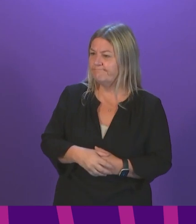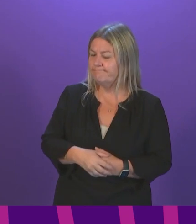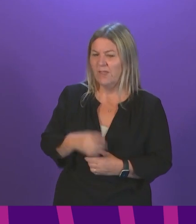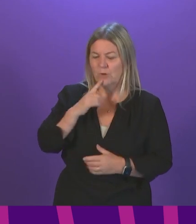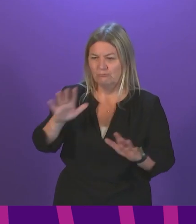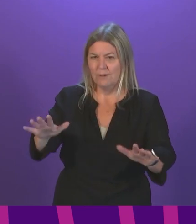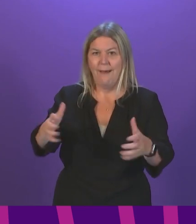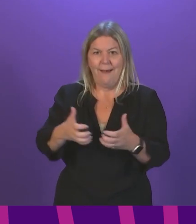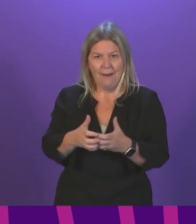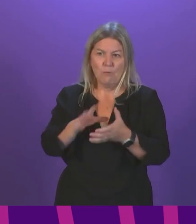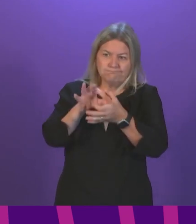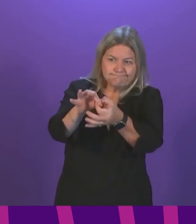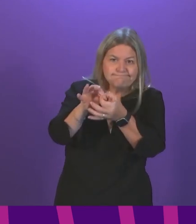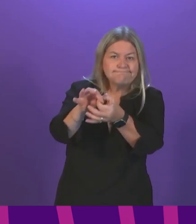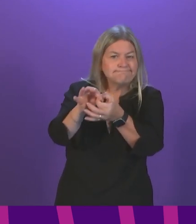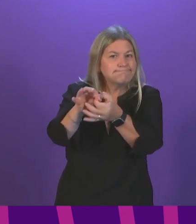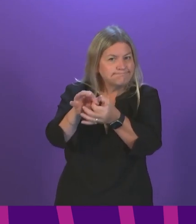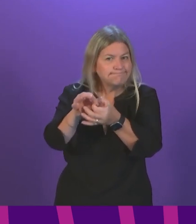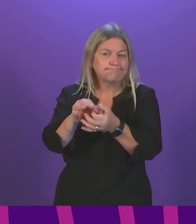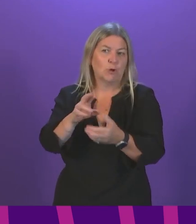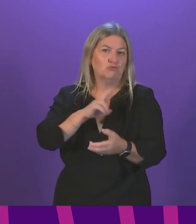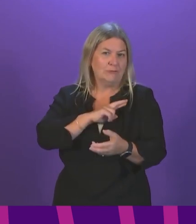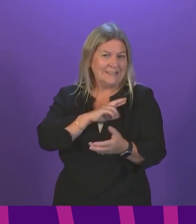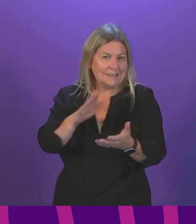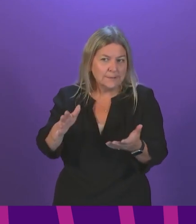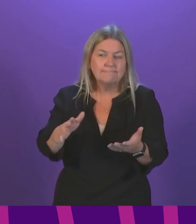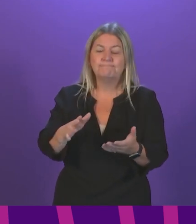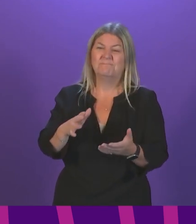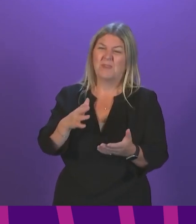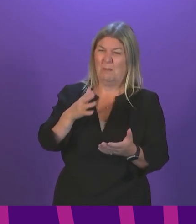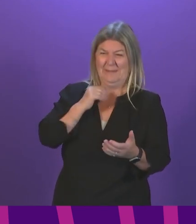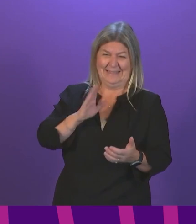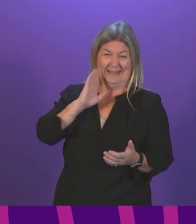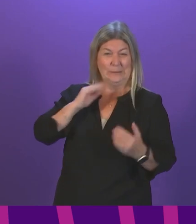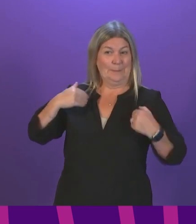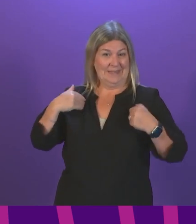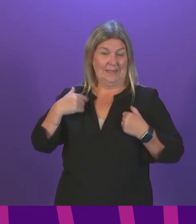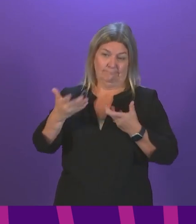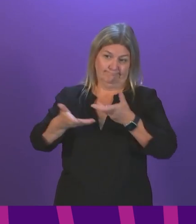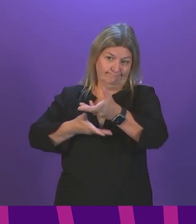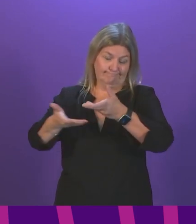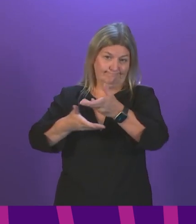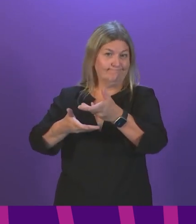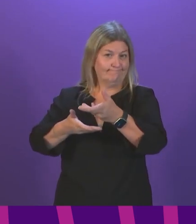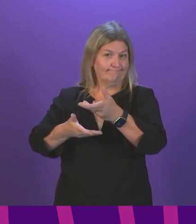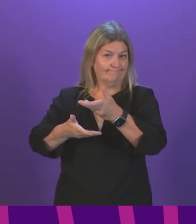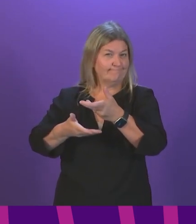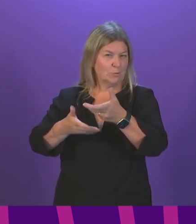asked them to talk to me about their reasons, then asked them to listen to mine. We had a middle ground.